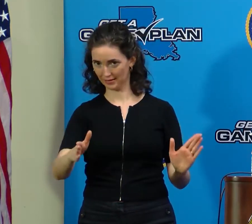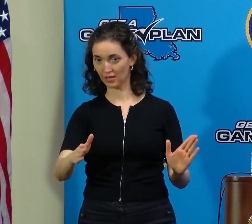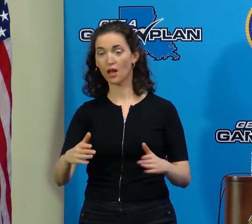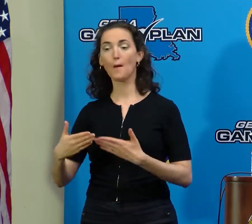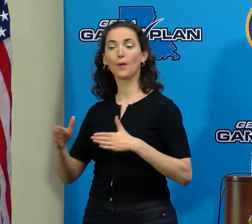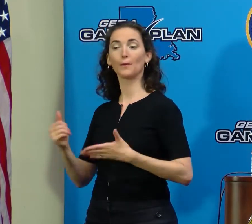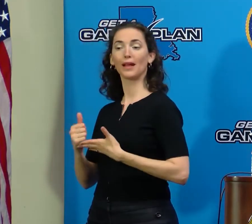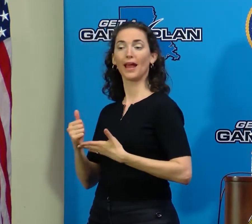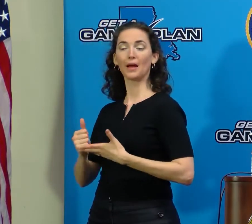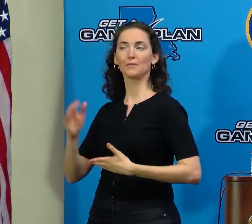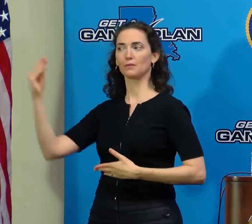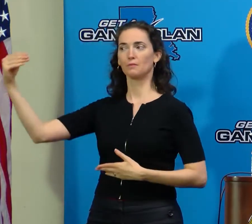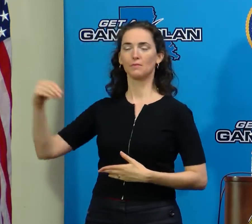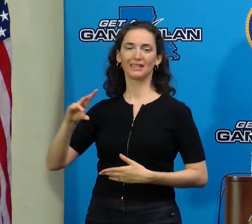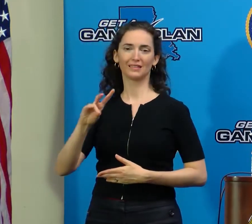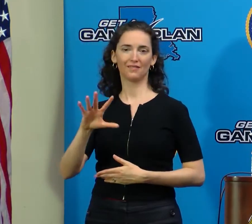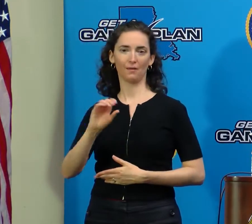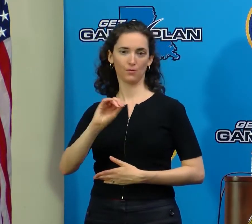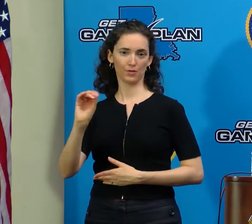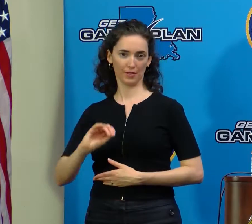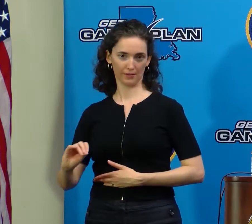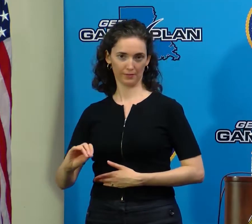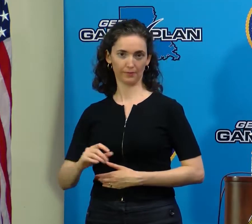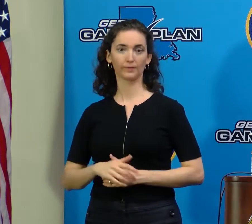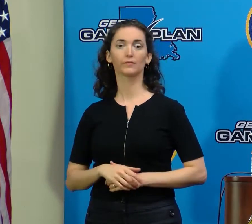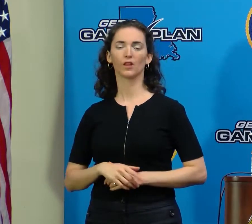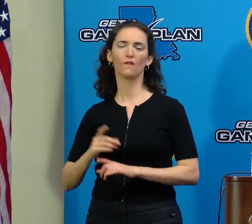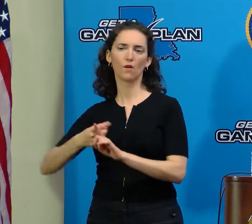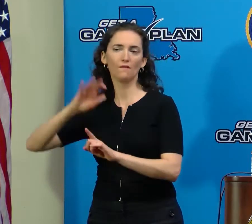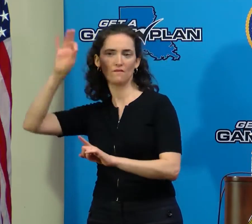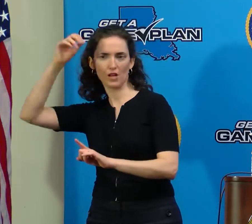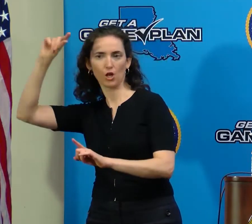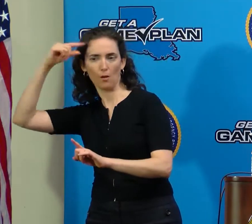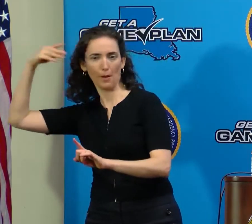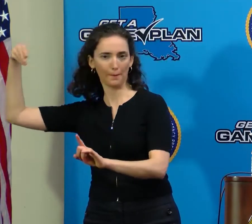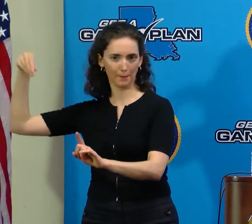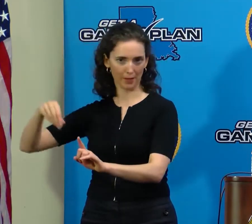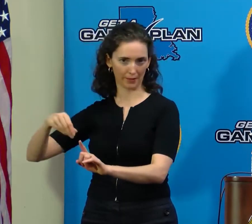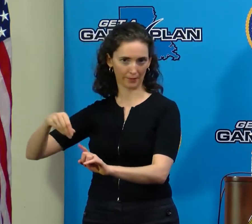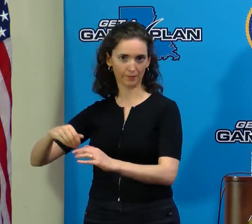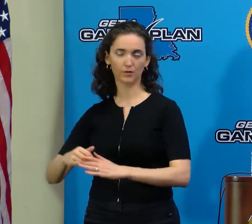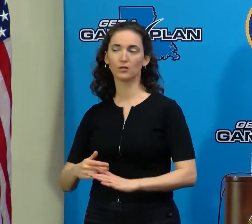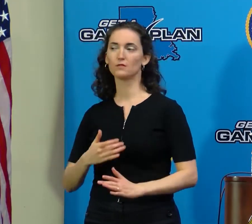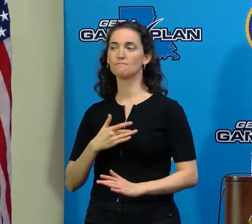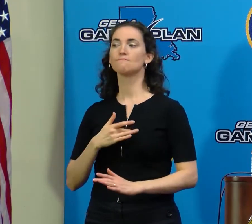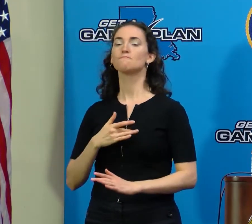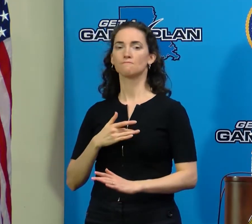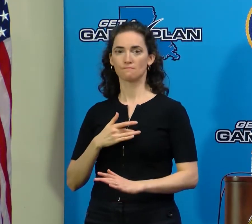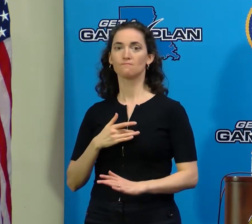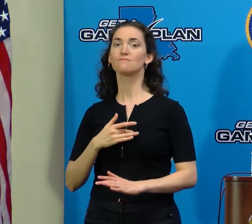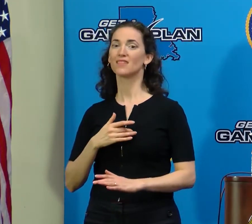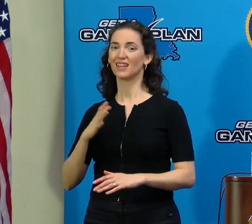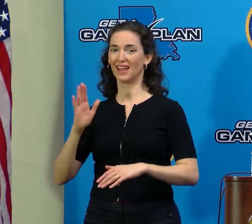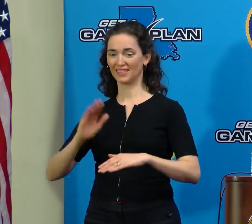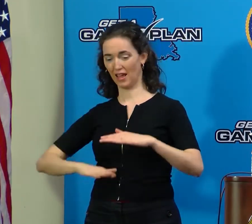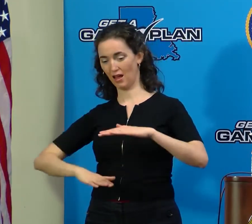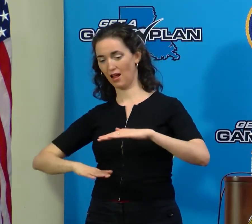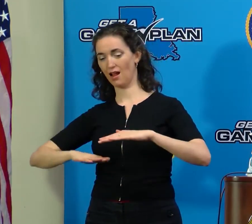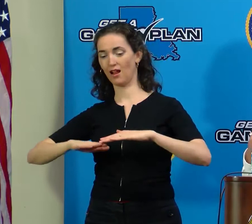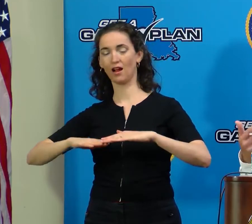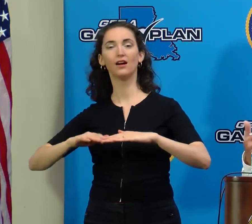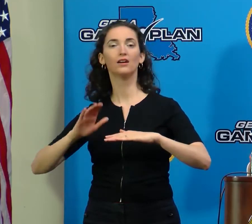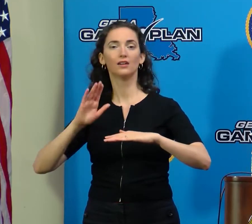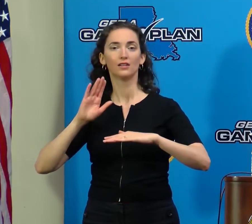for the federal government. I feel quite certain we will cross the threshold necessary